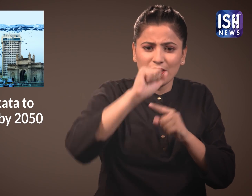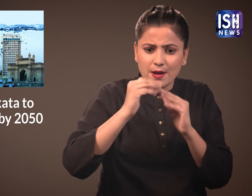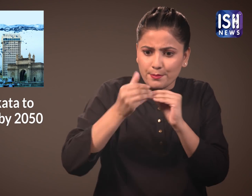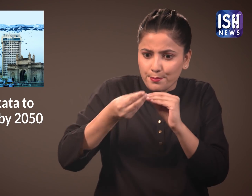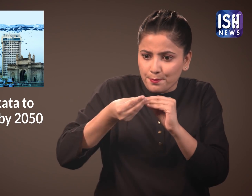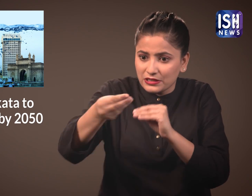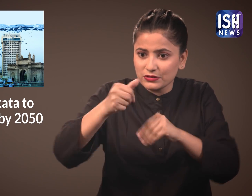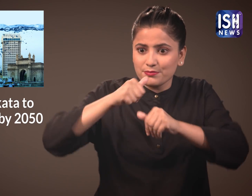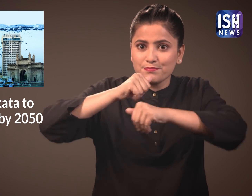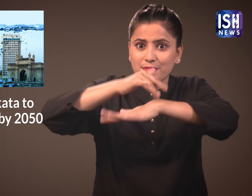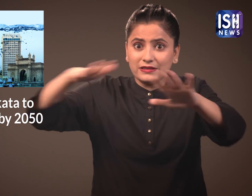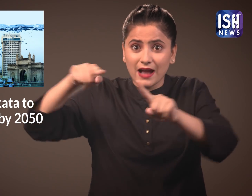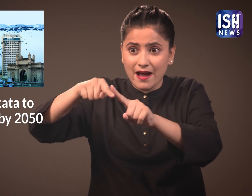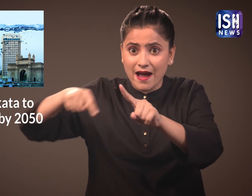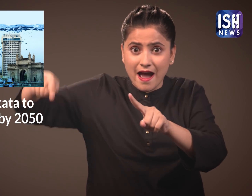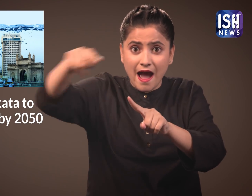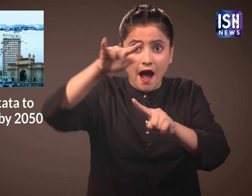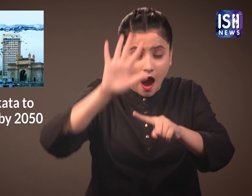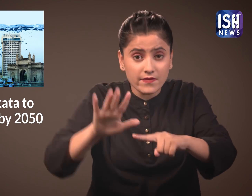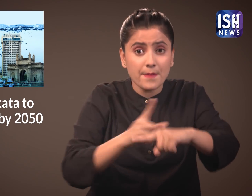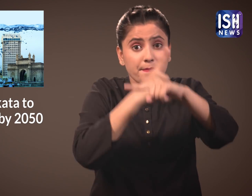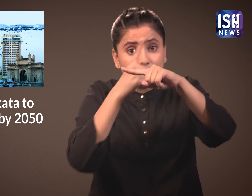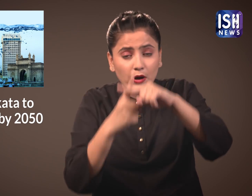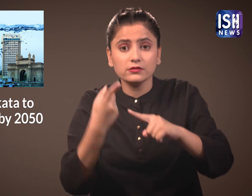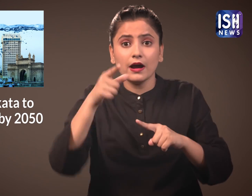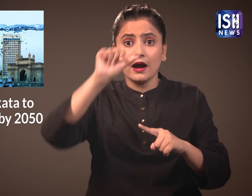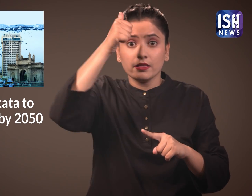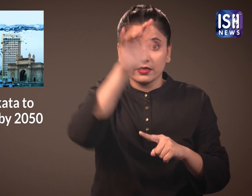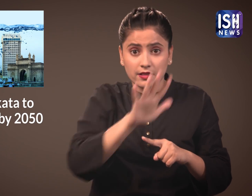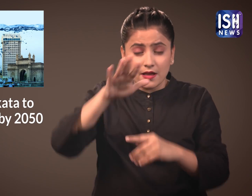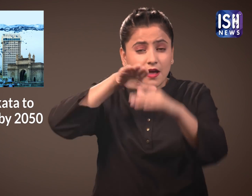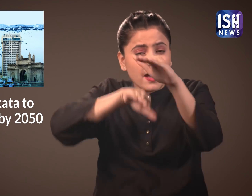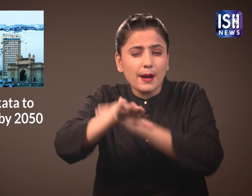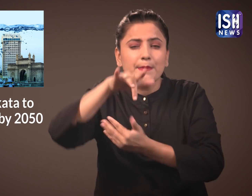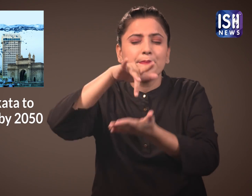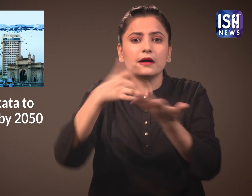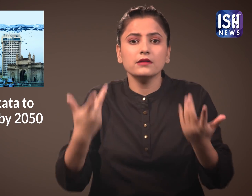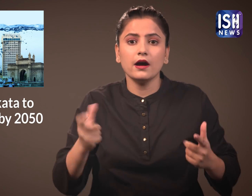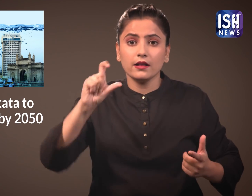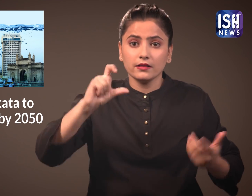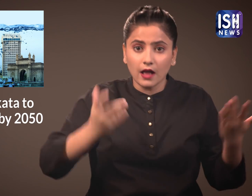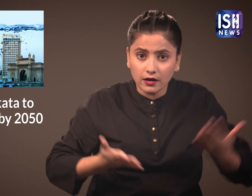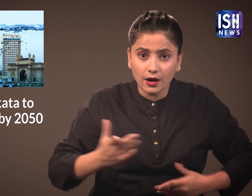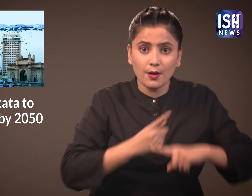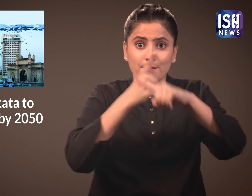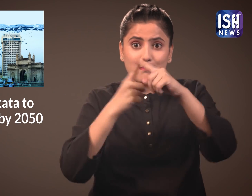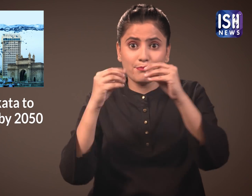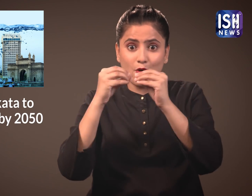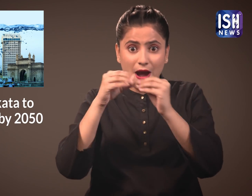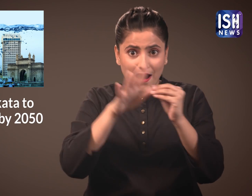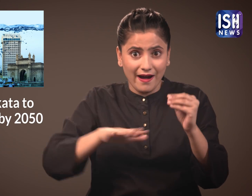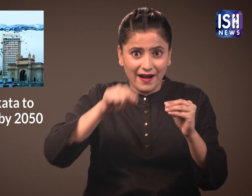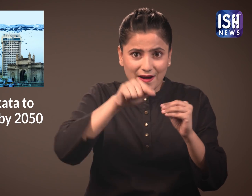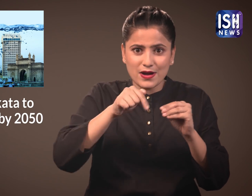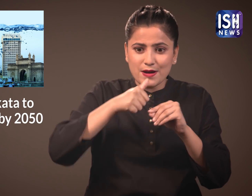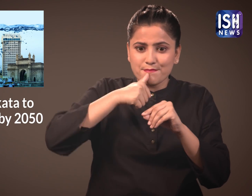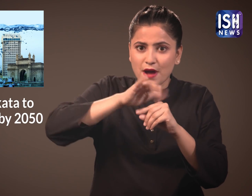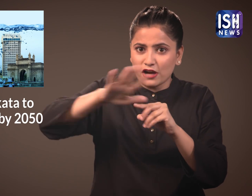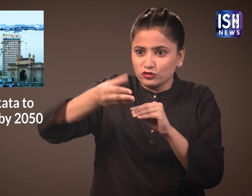and Indian cities such as Kolkata and Mumbai are at risk of being